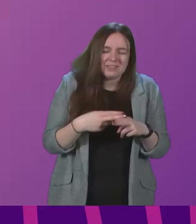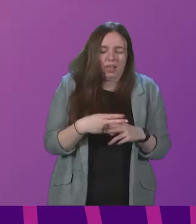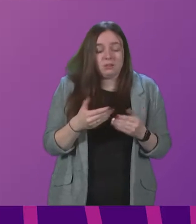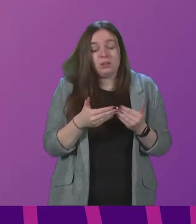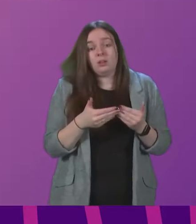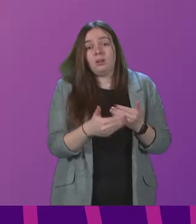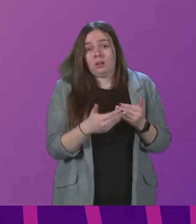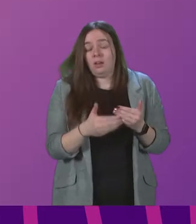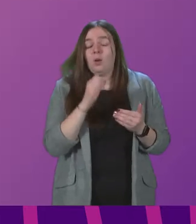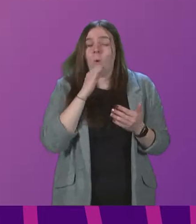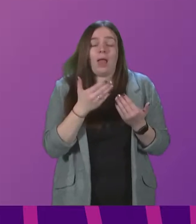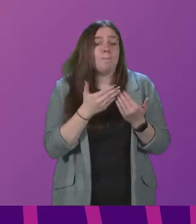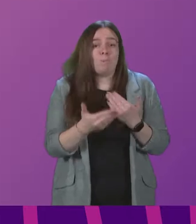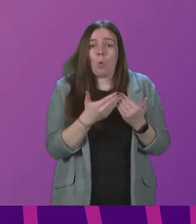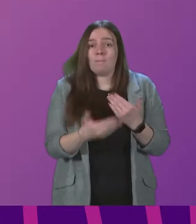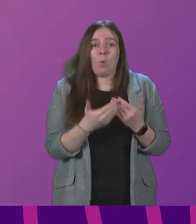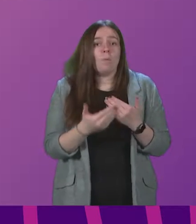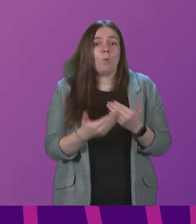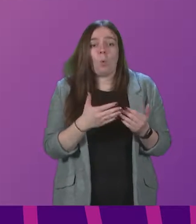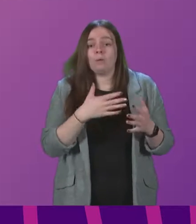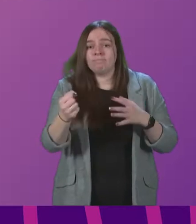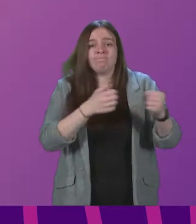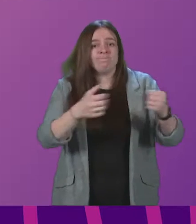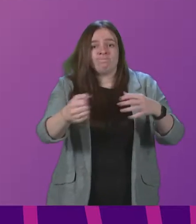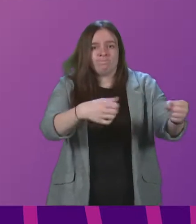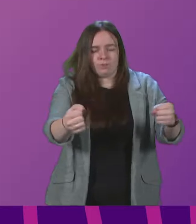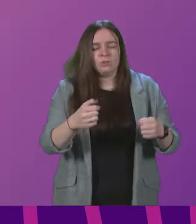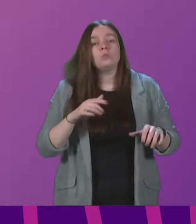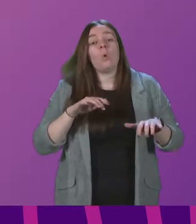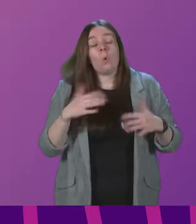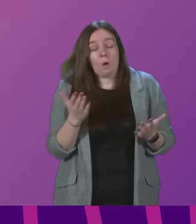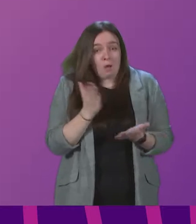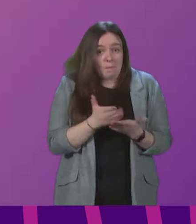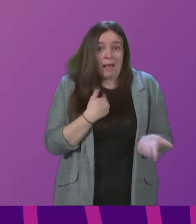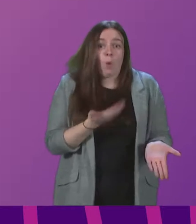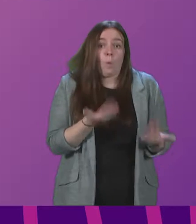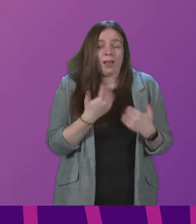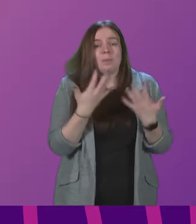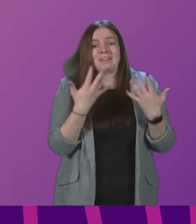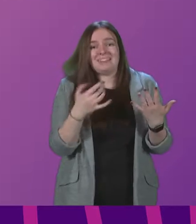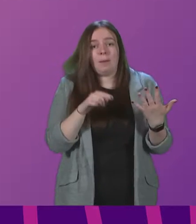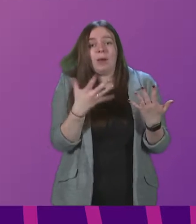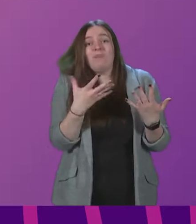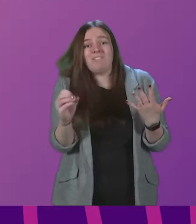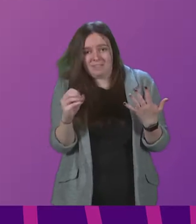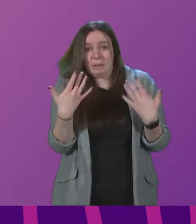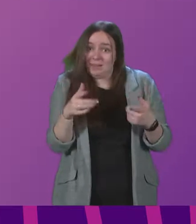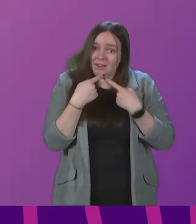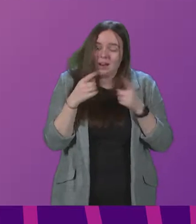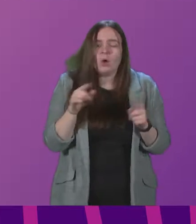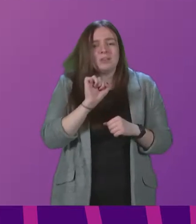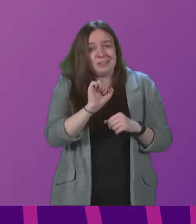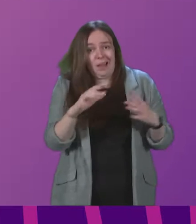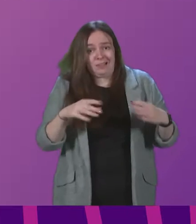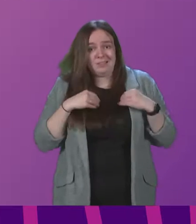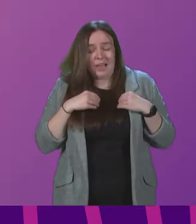months we'll see more and more providers going to the wall. So whilst I welcome the £10.50 that was announced, does he accept